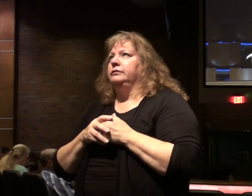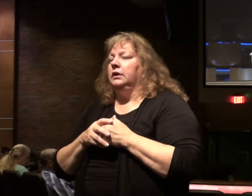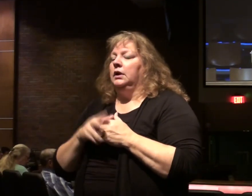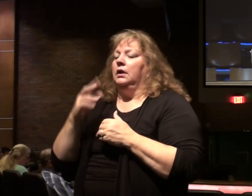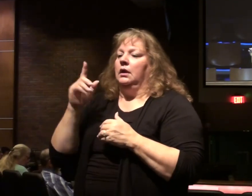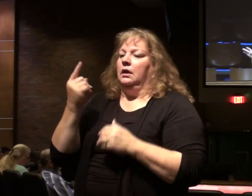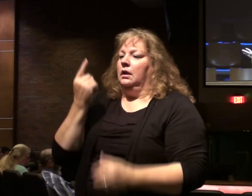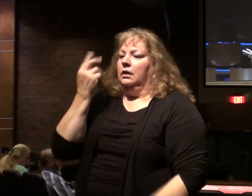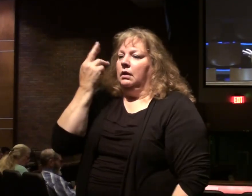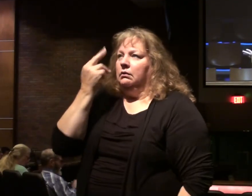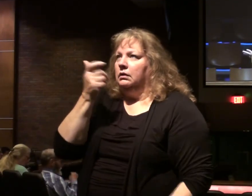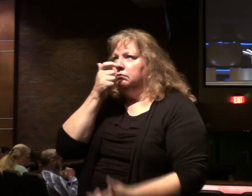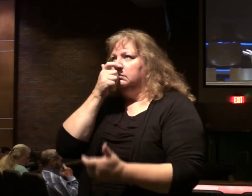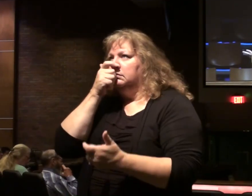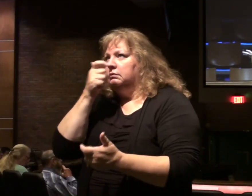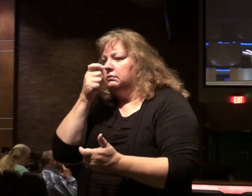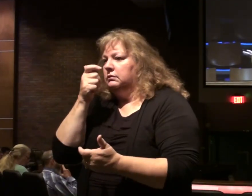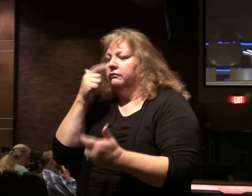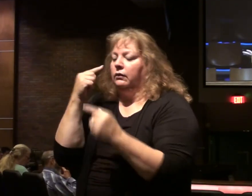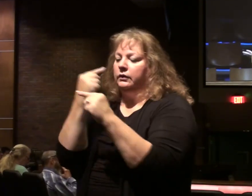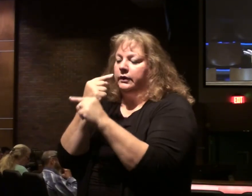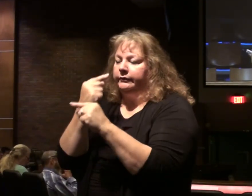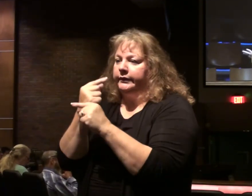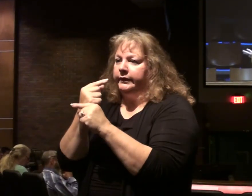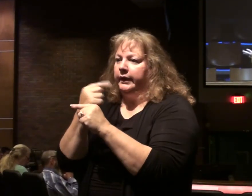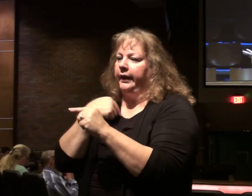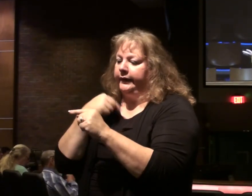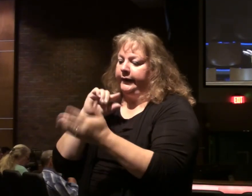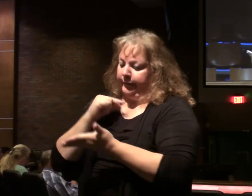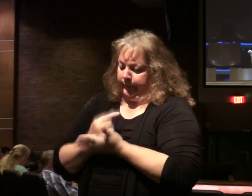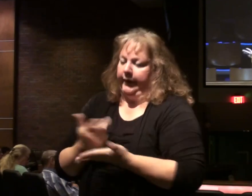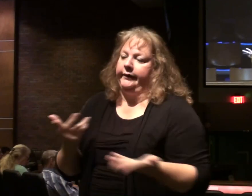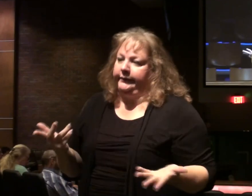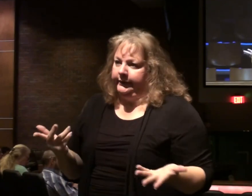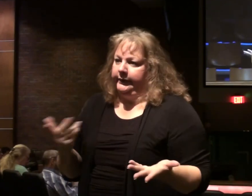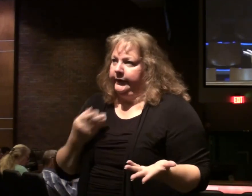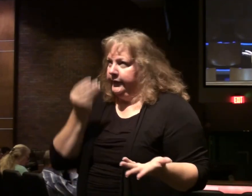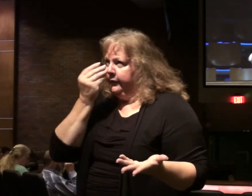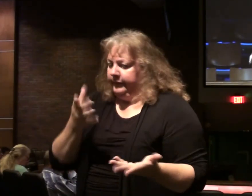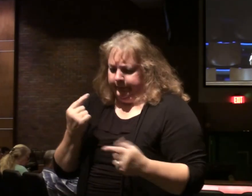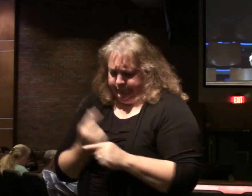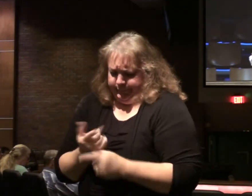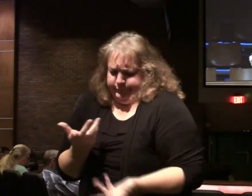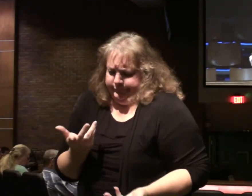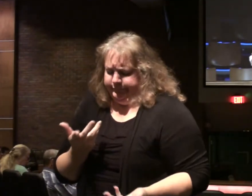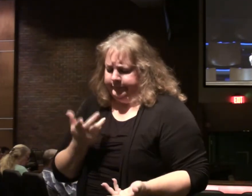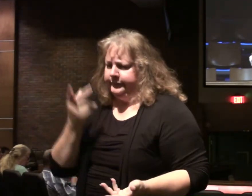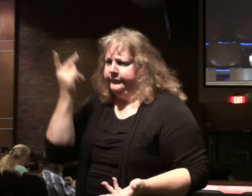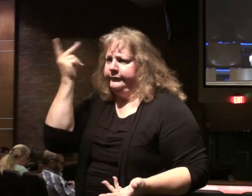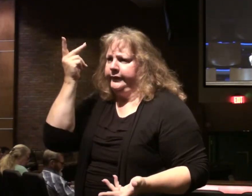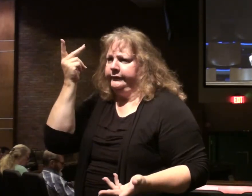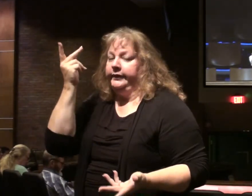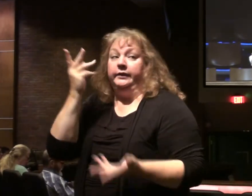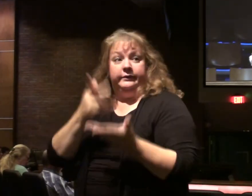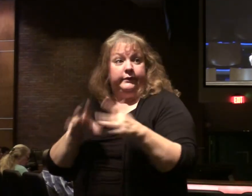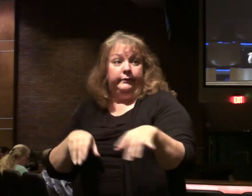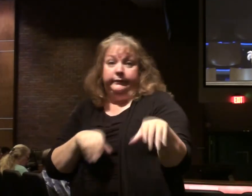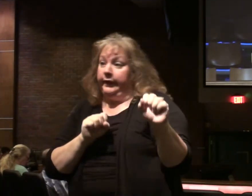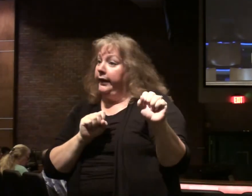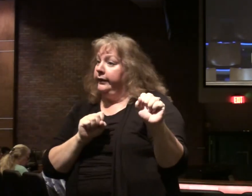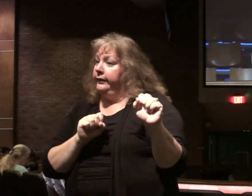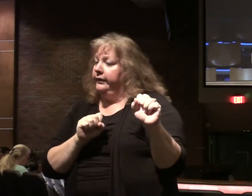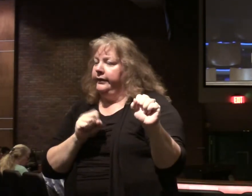reason you're interested in geometry is to get the grade. You don't care about the geometry that learned philosophy class some of you are taking.